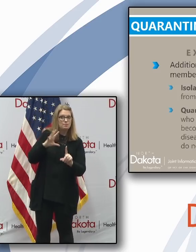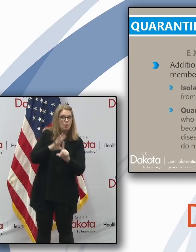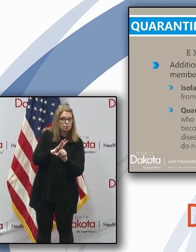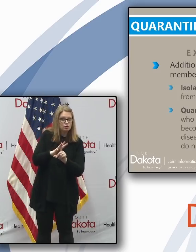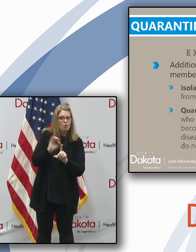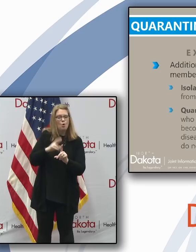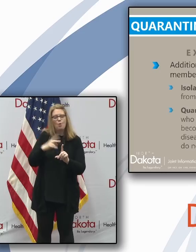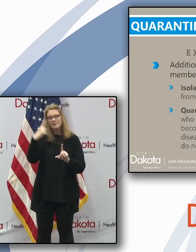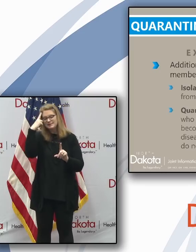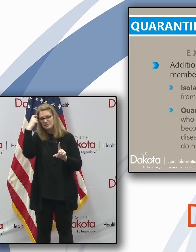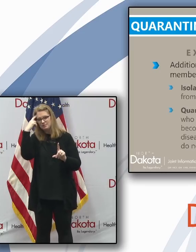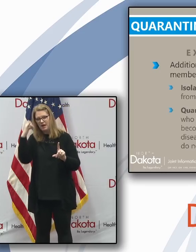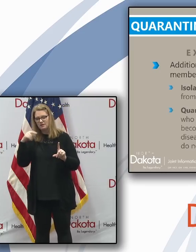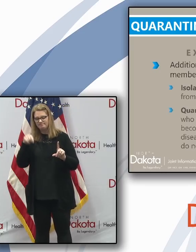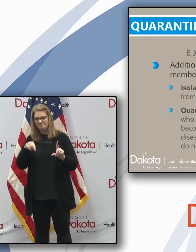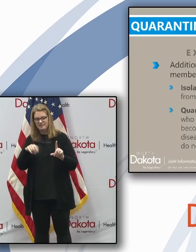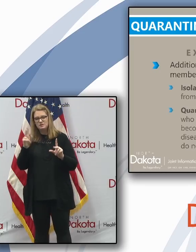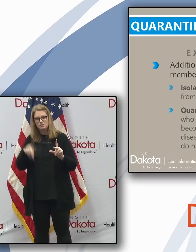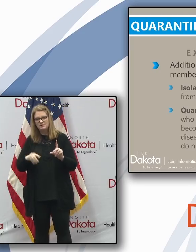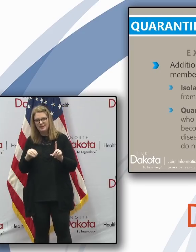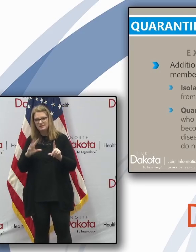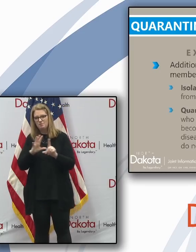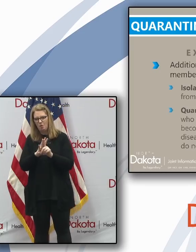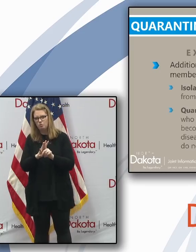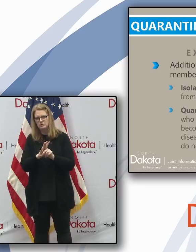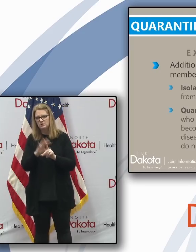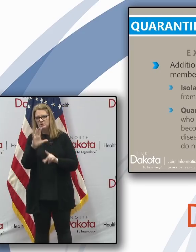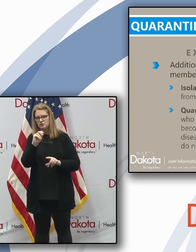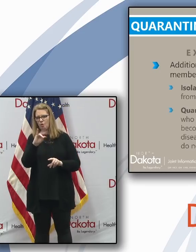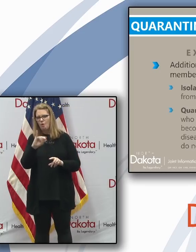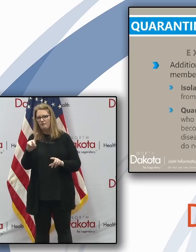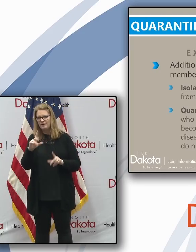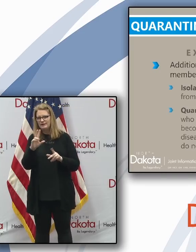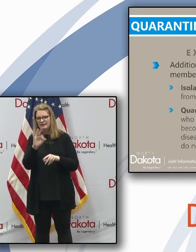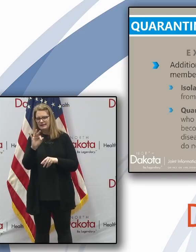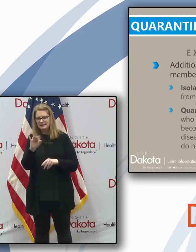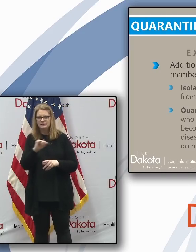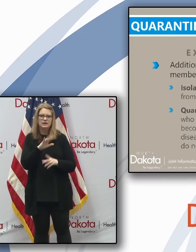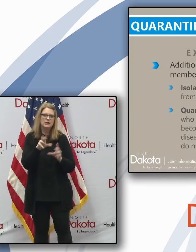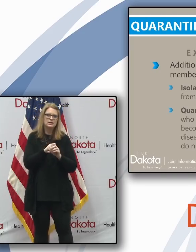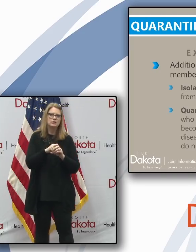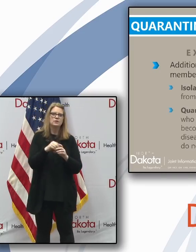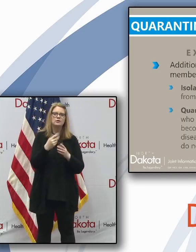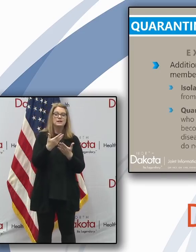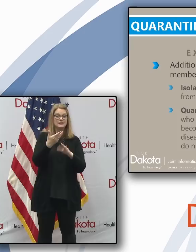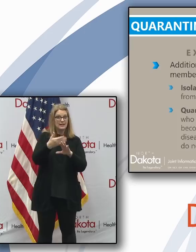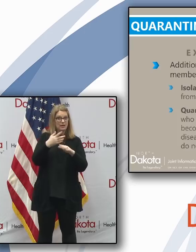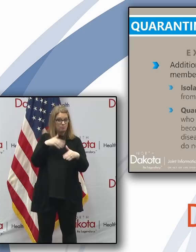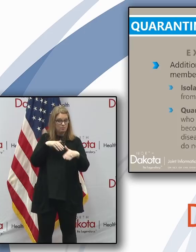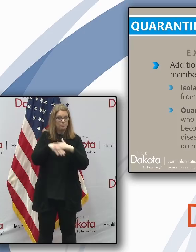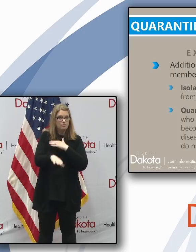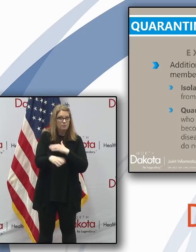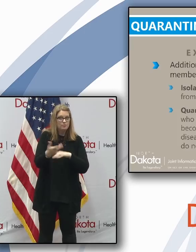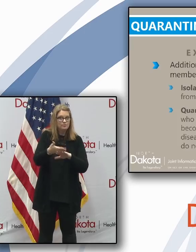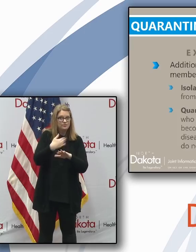person that had COVID-19. These include pre-screening temperatures